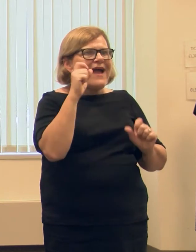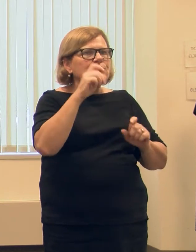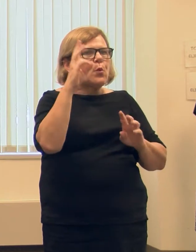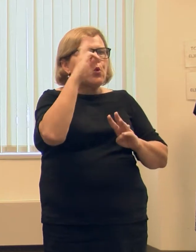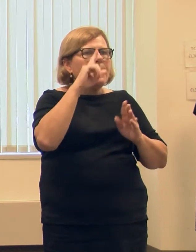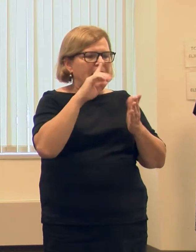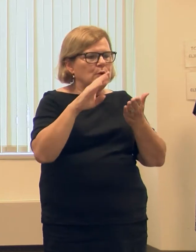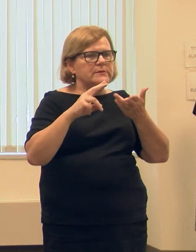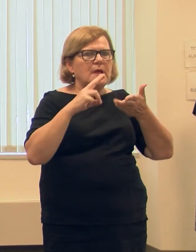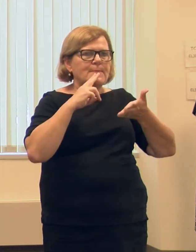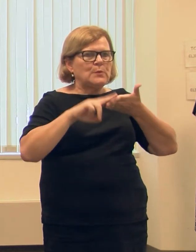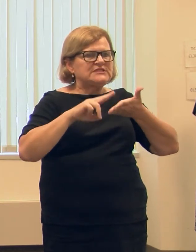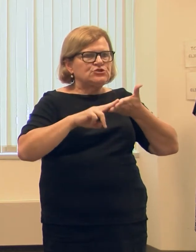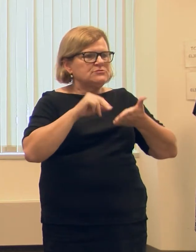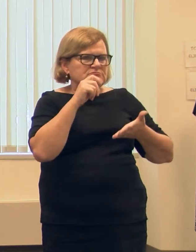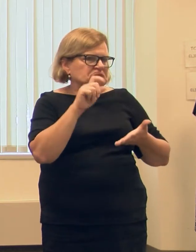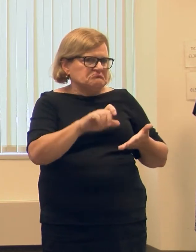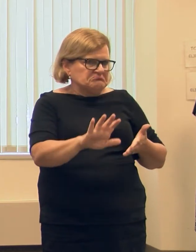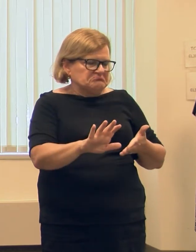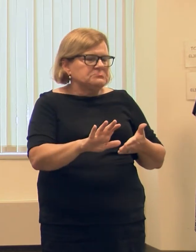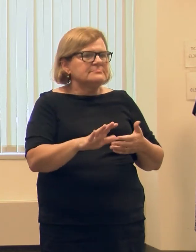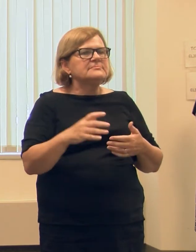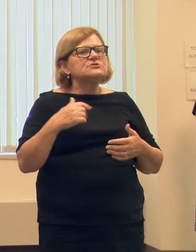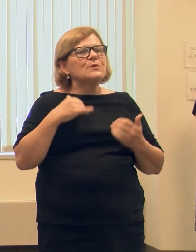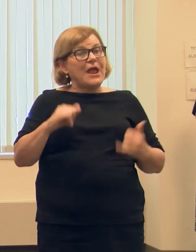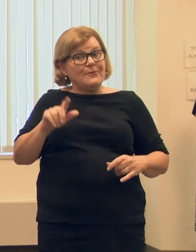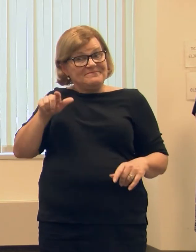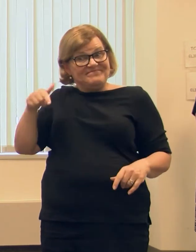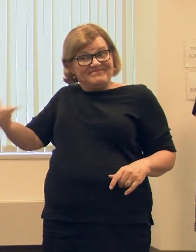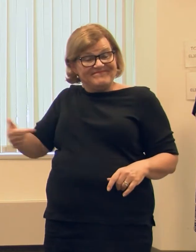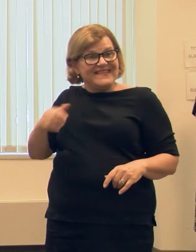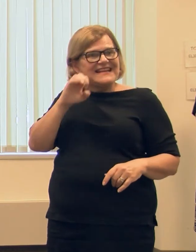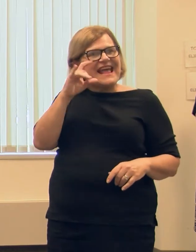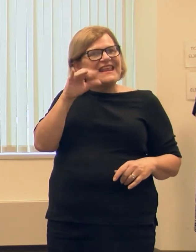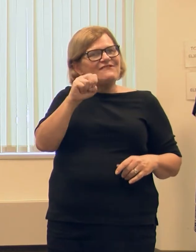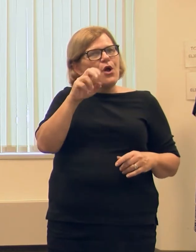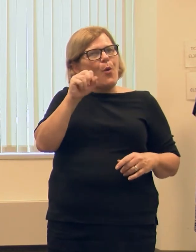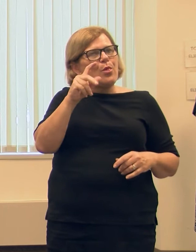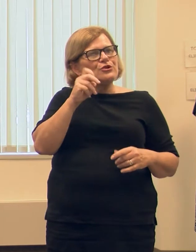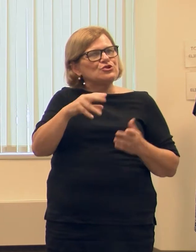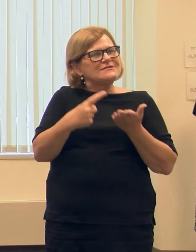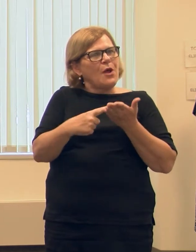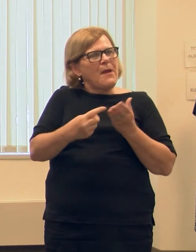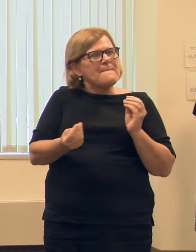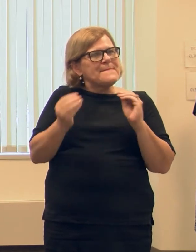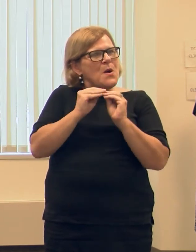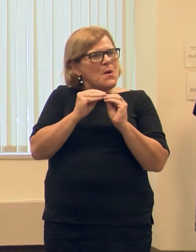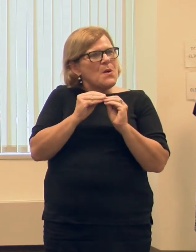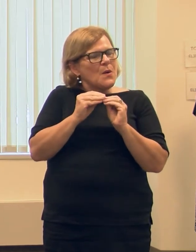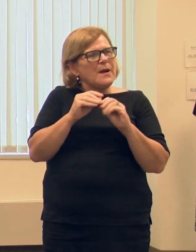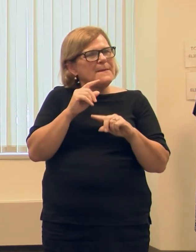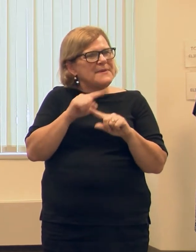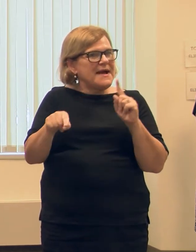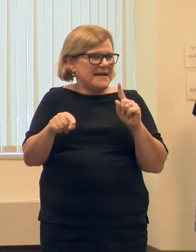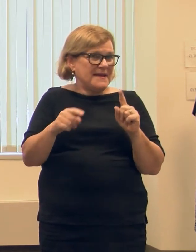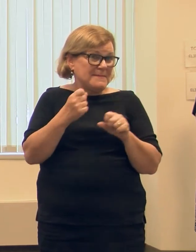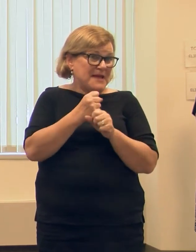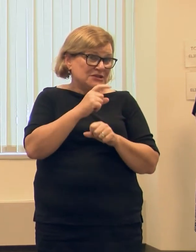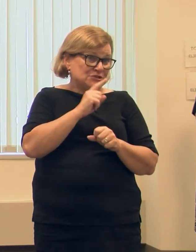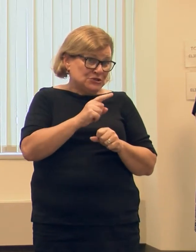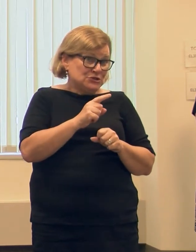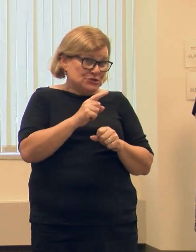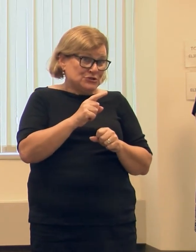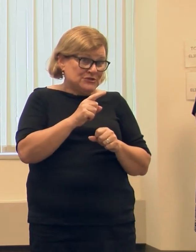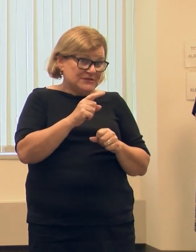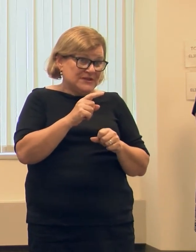that you can drop off your ballot. So I think I turn it back over to county exec Coulter to talk about more. But make sure you get